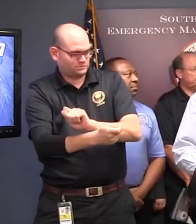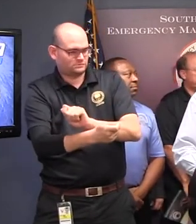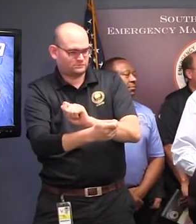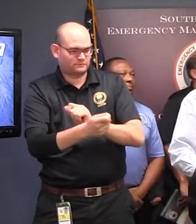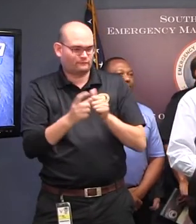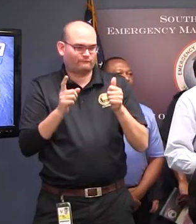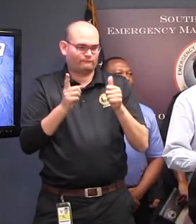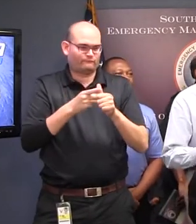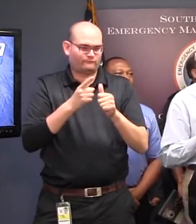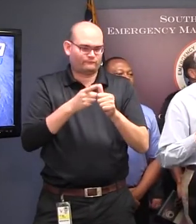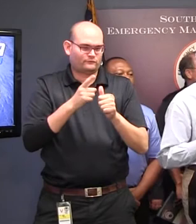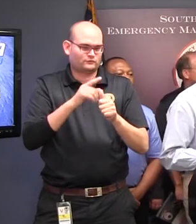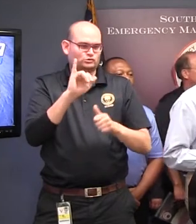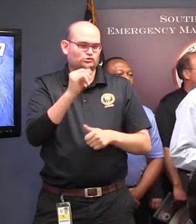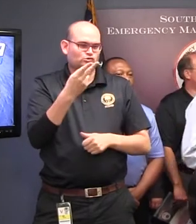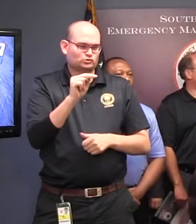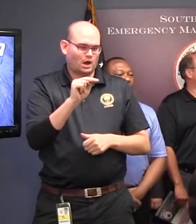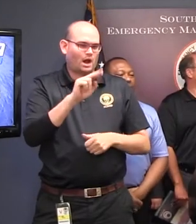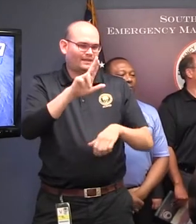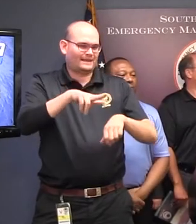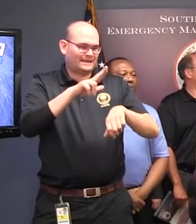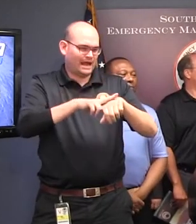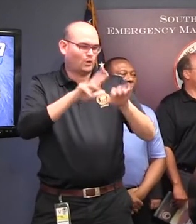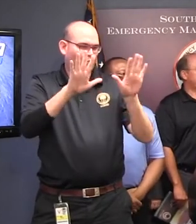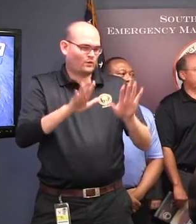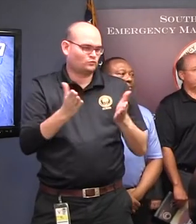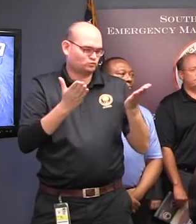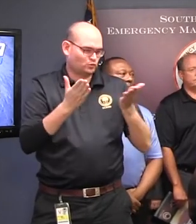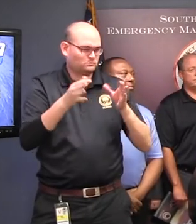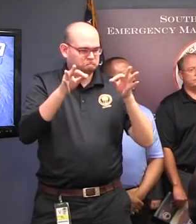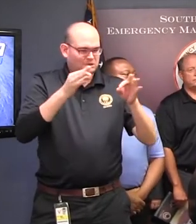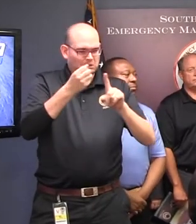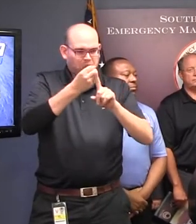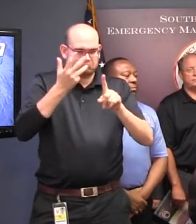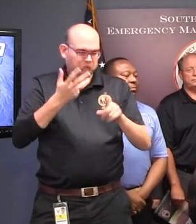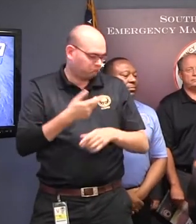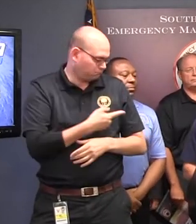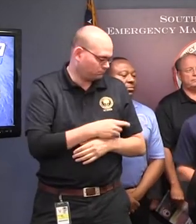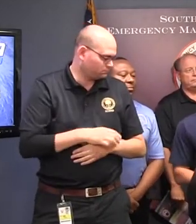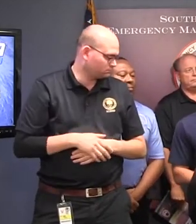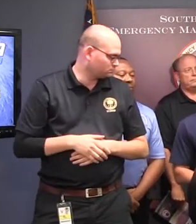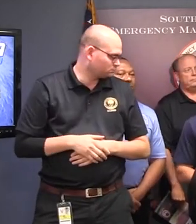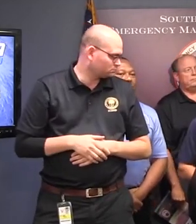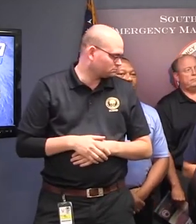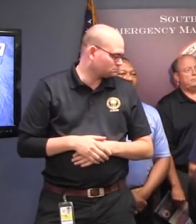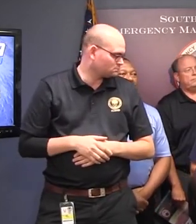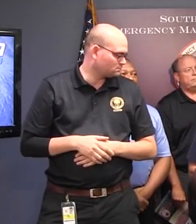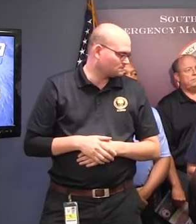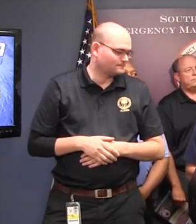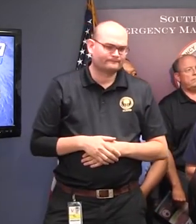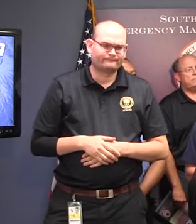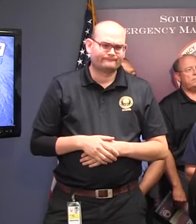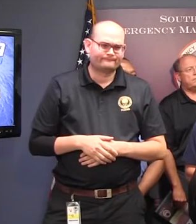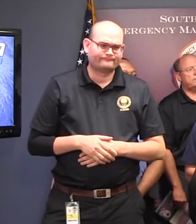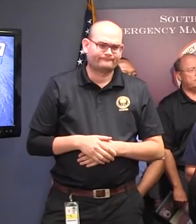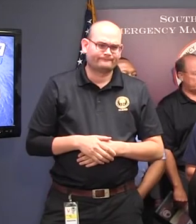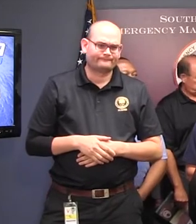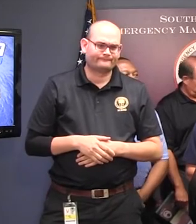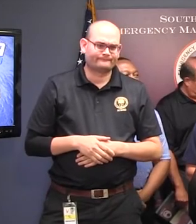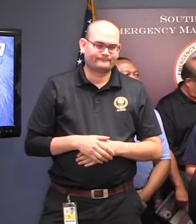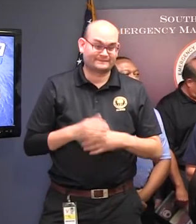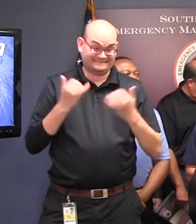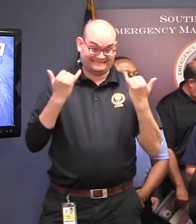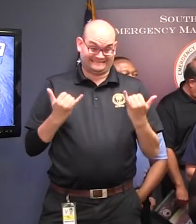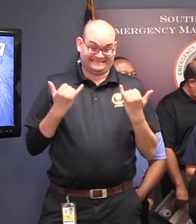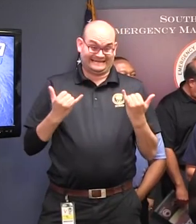Coelho with the weather report. Mr. Coelho. Thank you, Governor. The latest on Irma as of